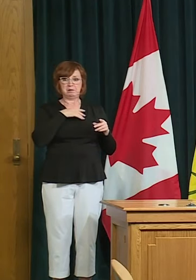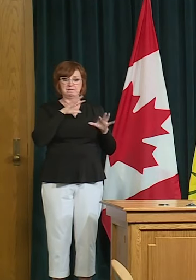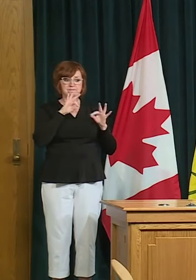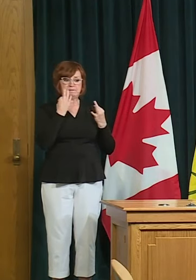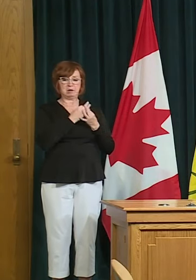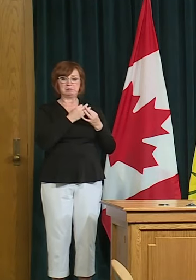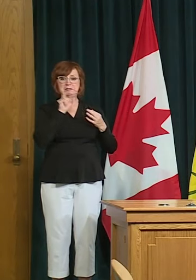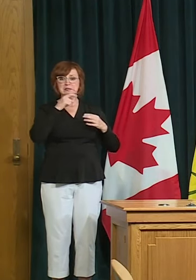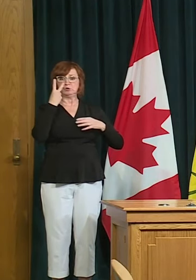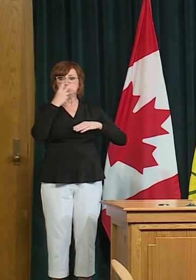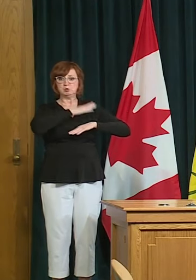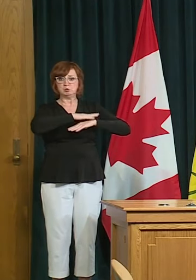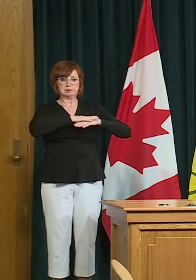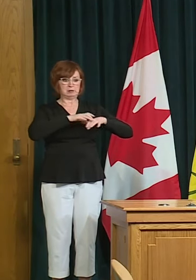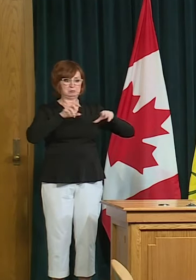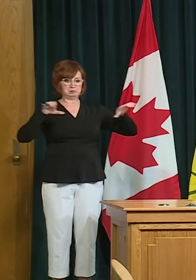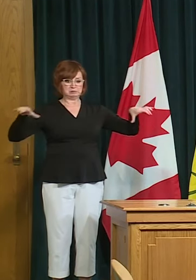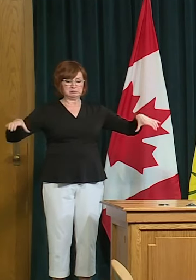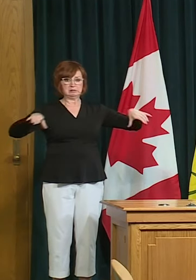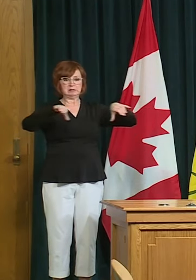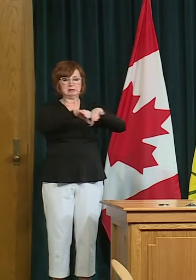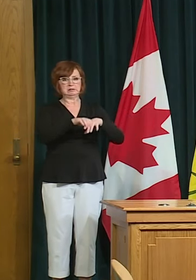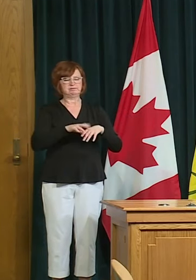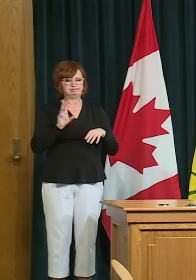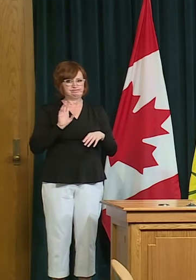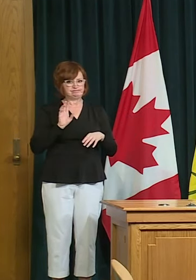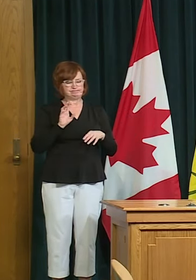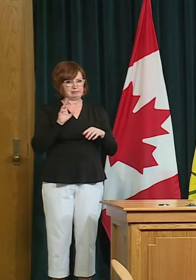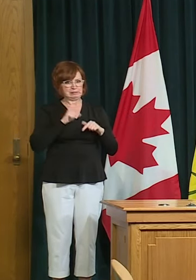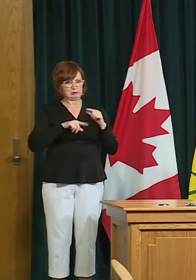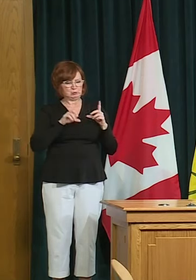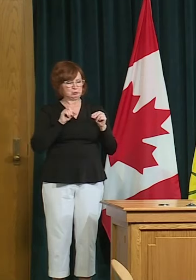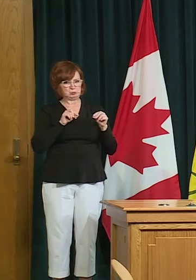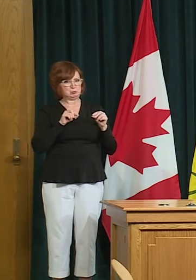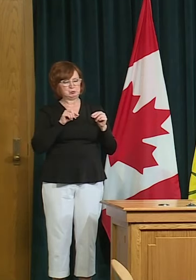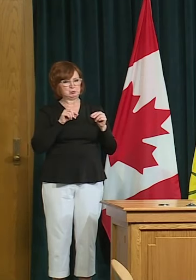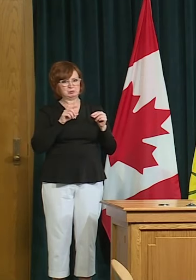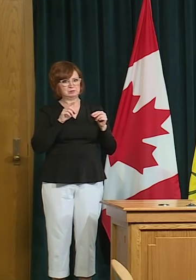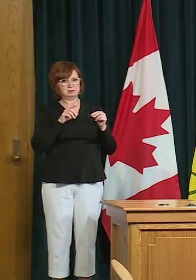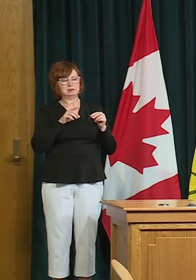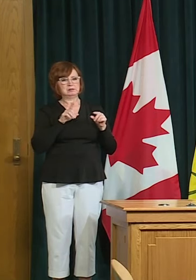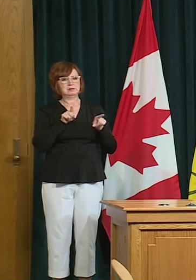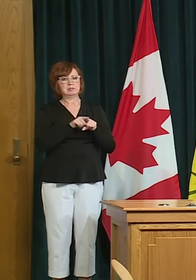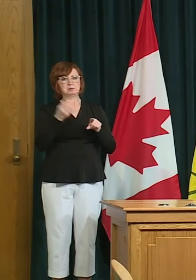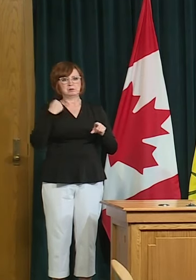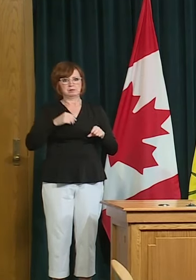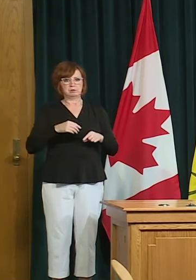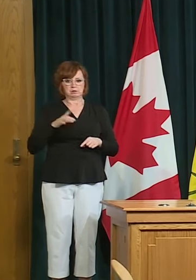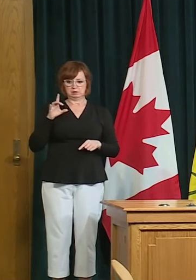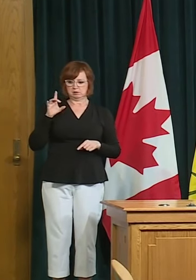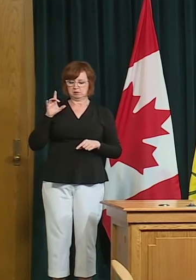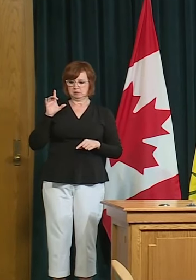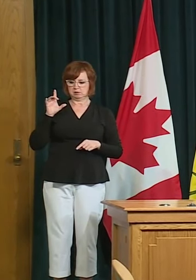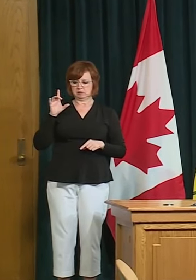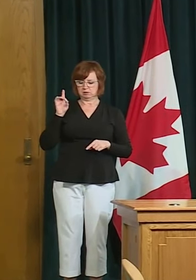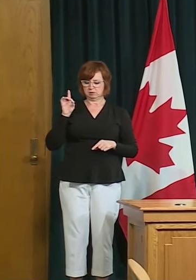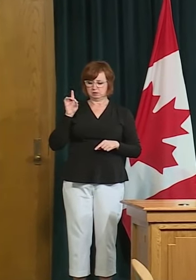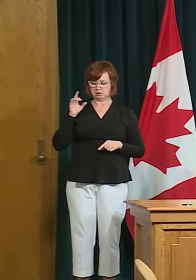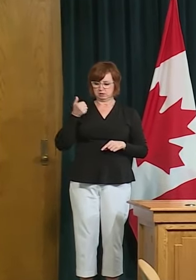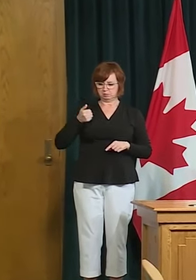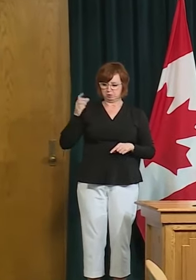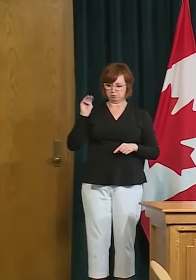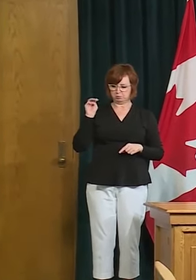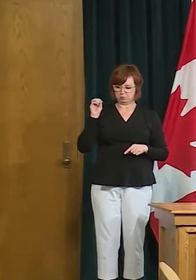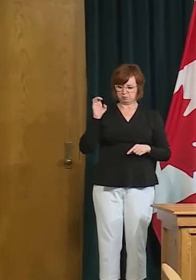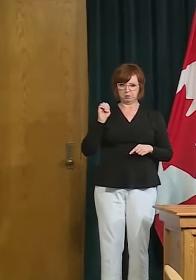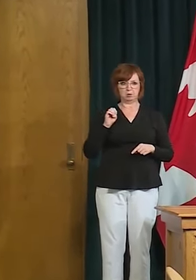because that same thoughtfulness will ensure that we remain safe as we move forward i would uh just add to that lisa there's really three